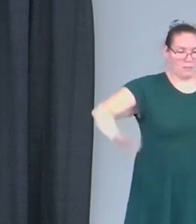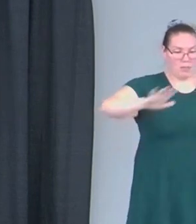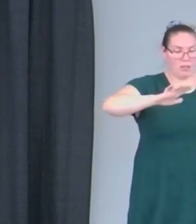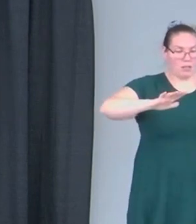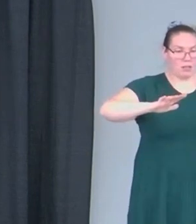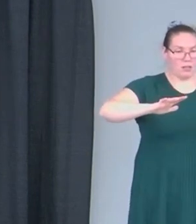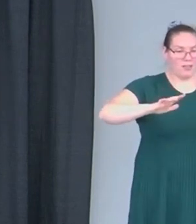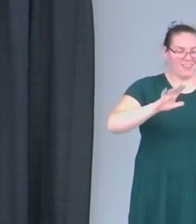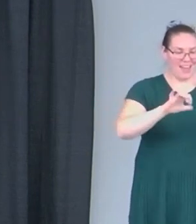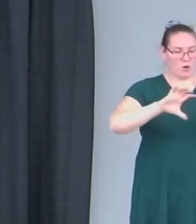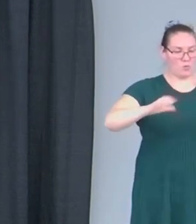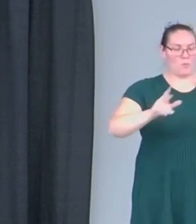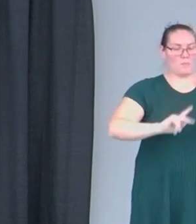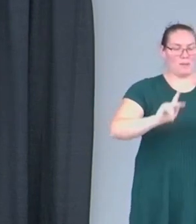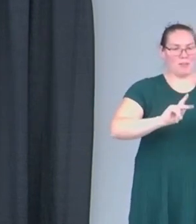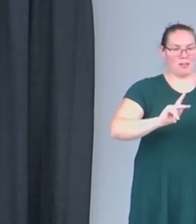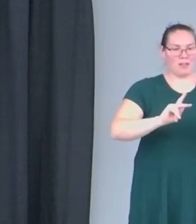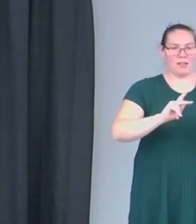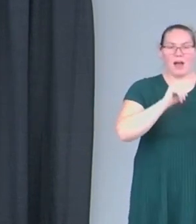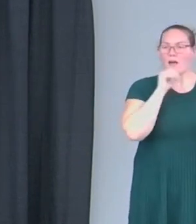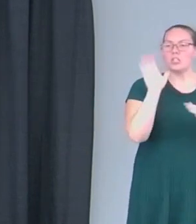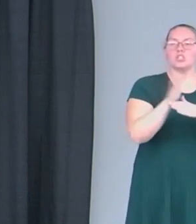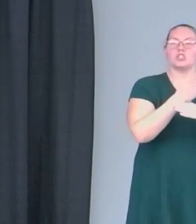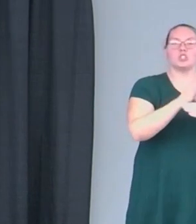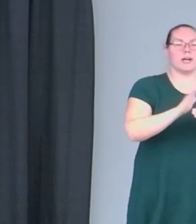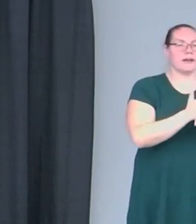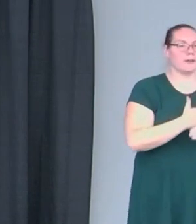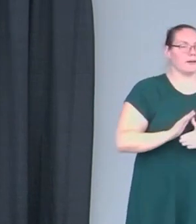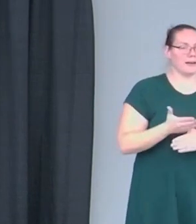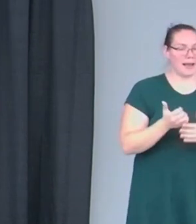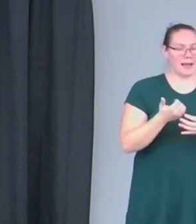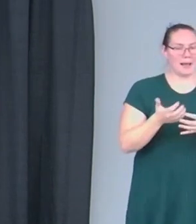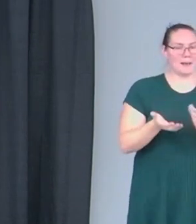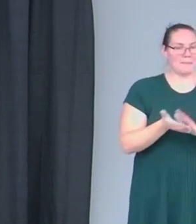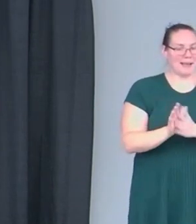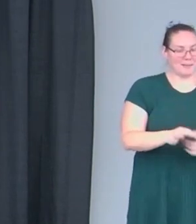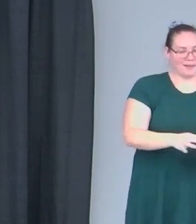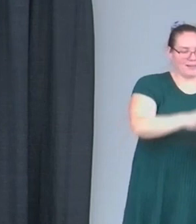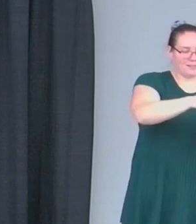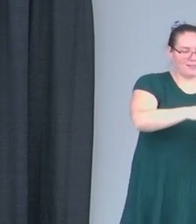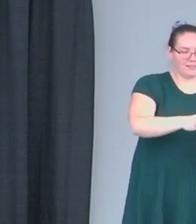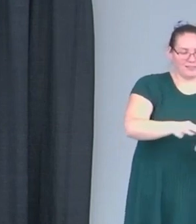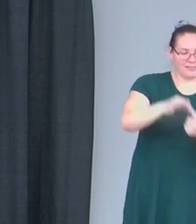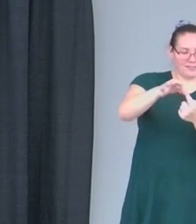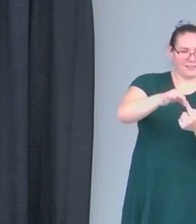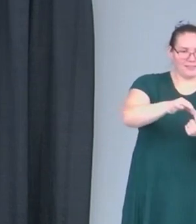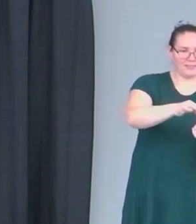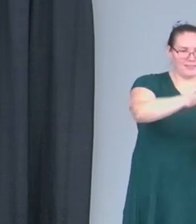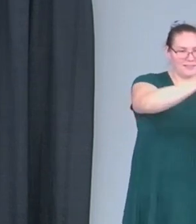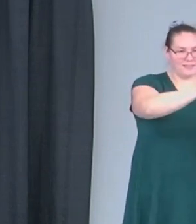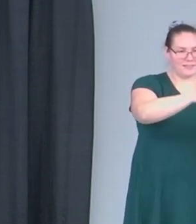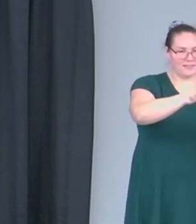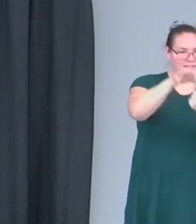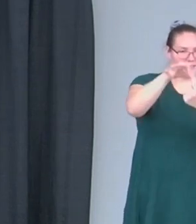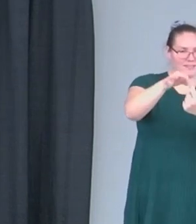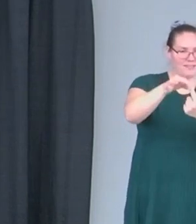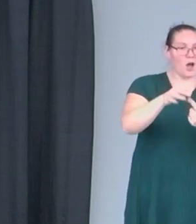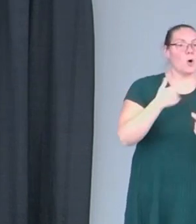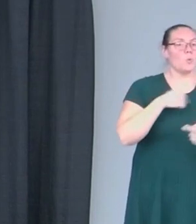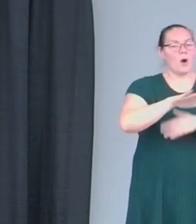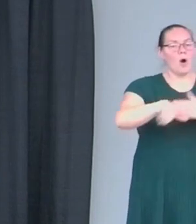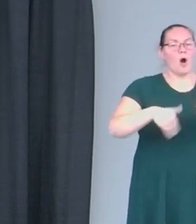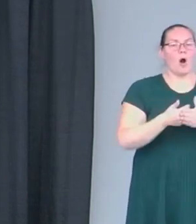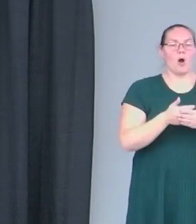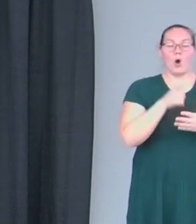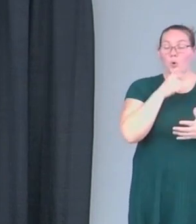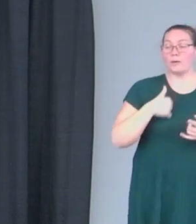that's because that group of people haven't shared the things that make them so unique and different. Instead, we're all like